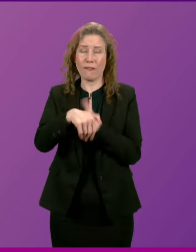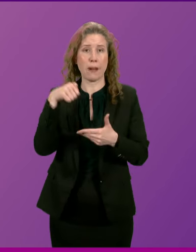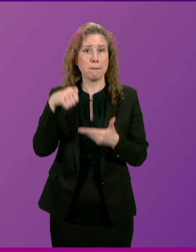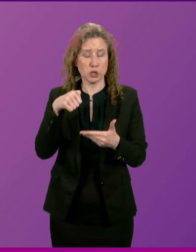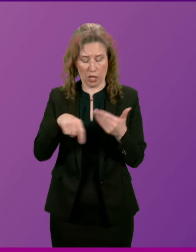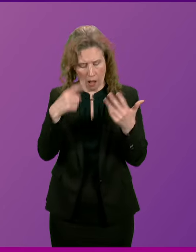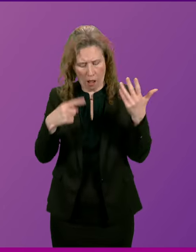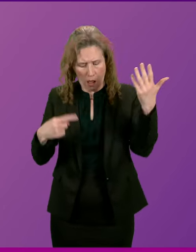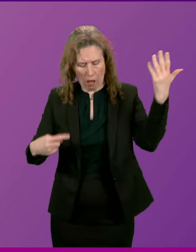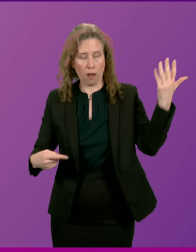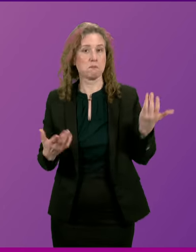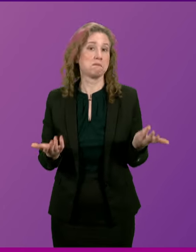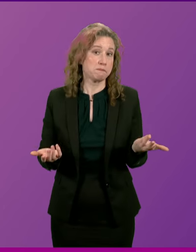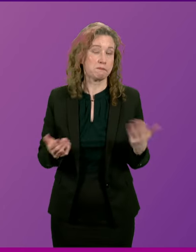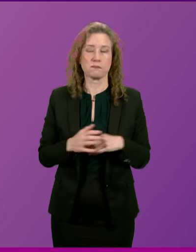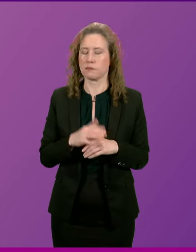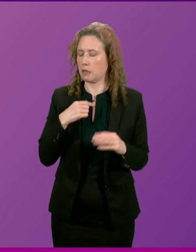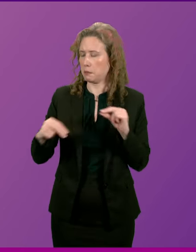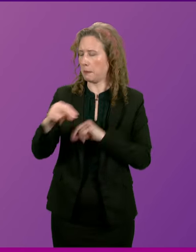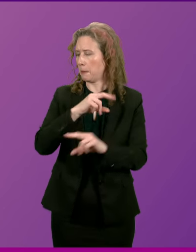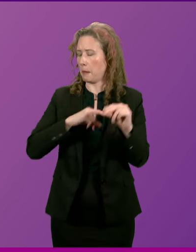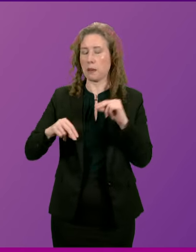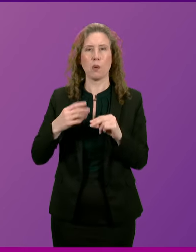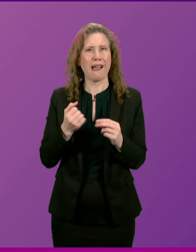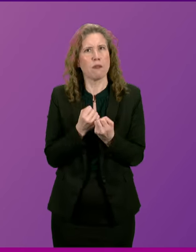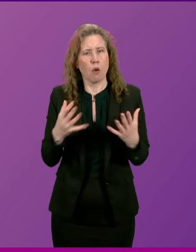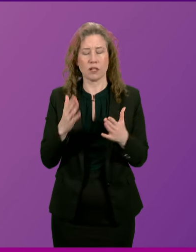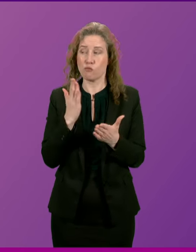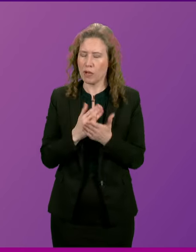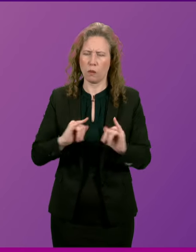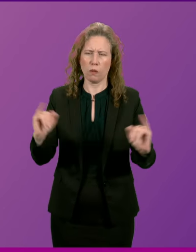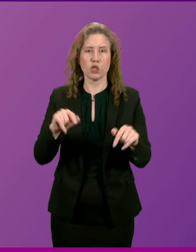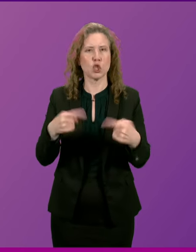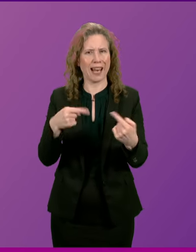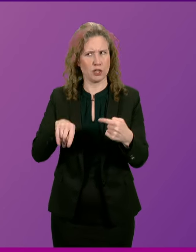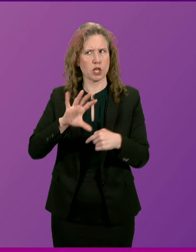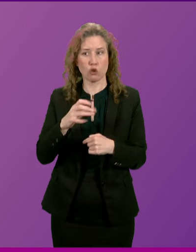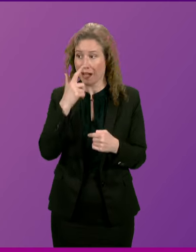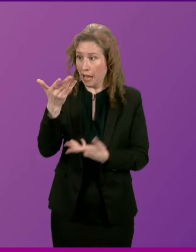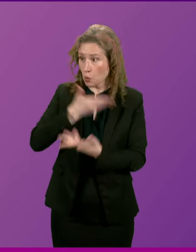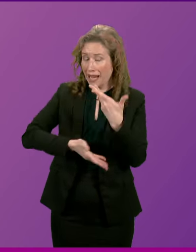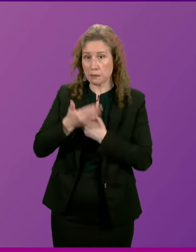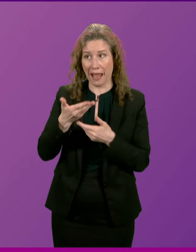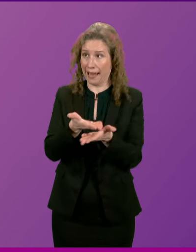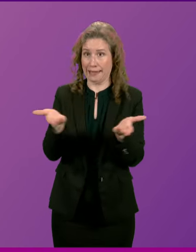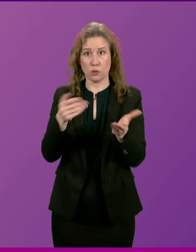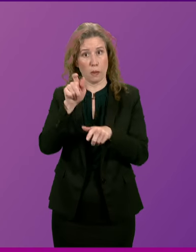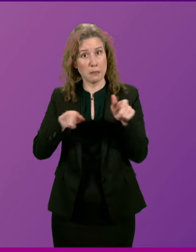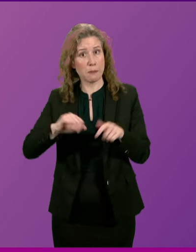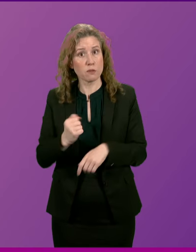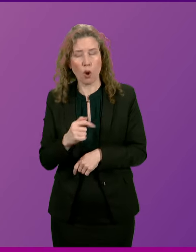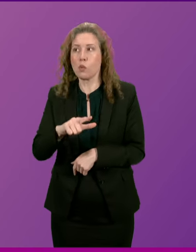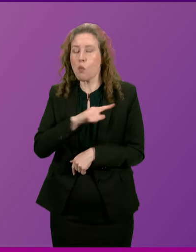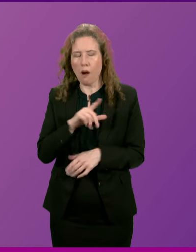and the list goes on. Given the real challenges in the country, can the Deputy First Minister explain to the people of Scotland